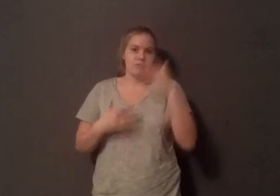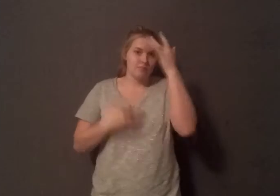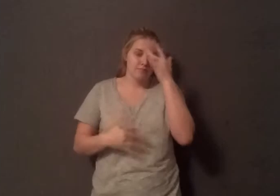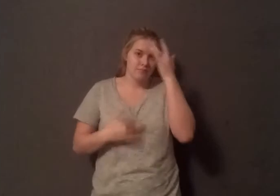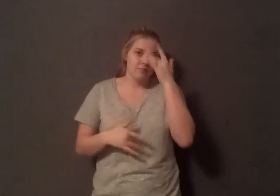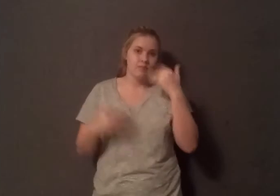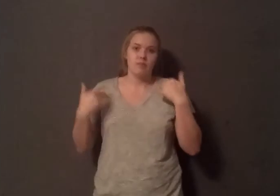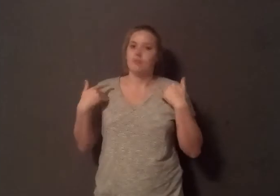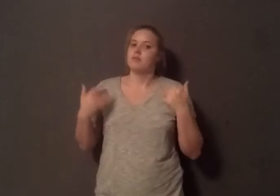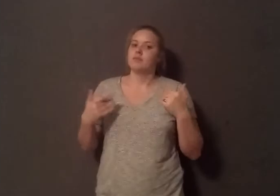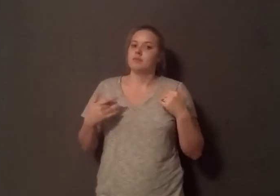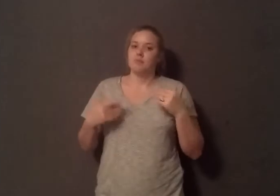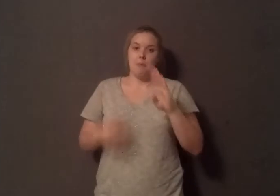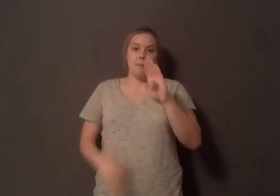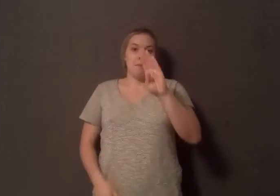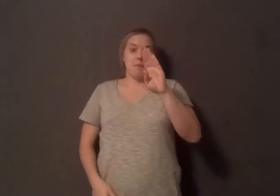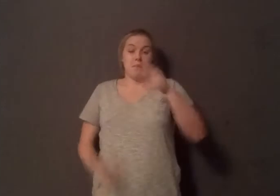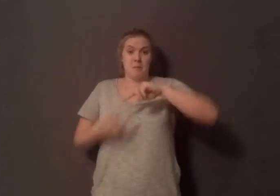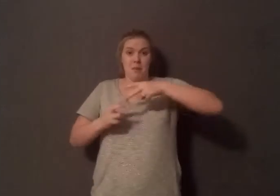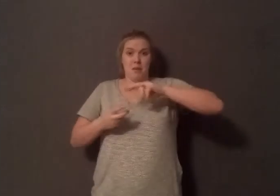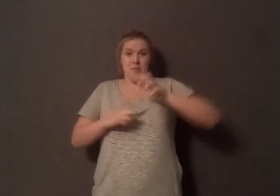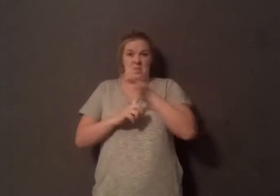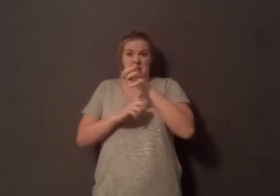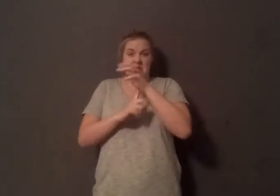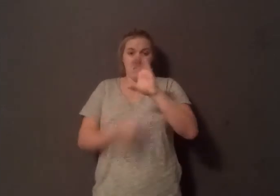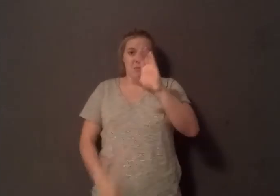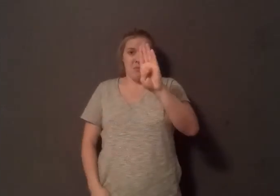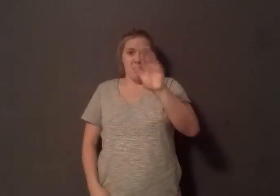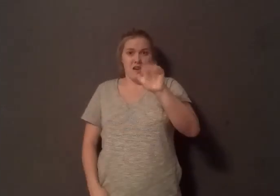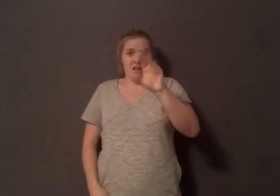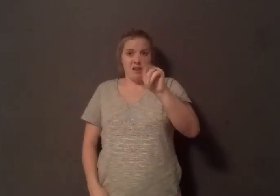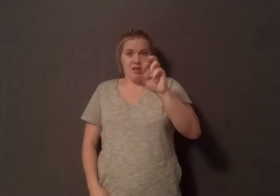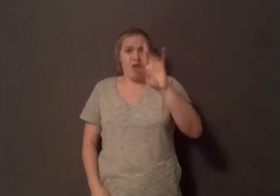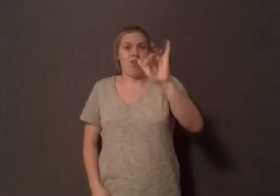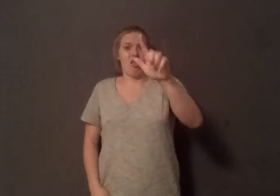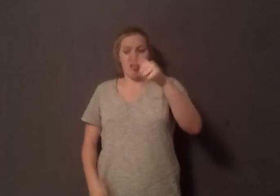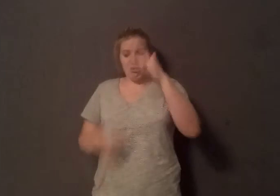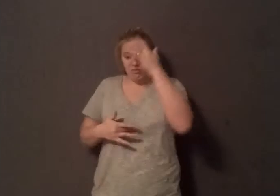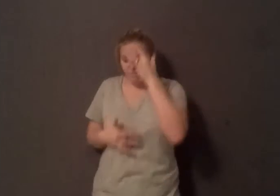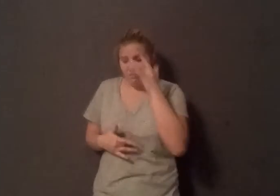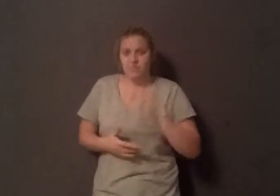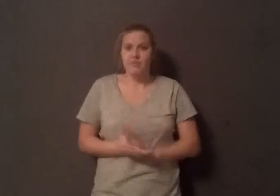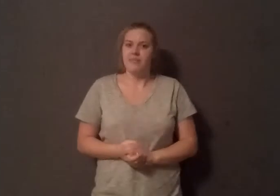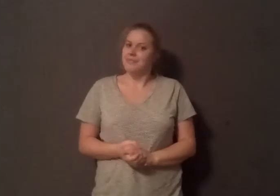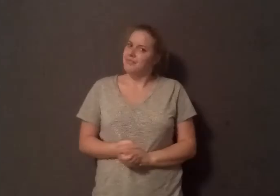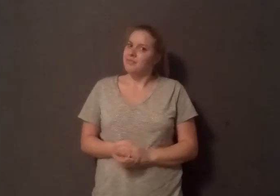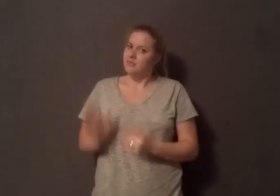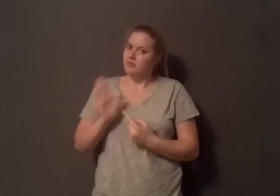infections. They get bacterial infections. You've got to feed them antifungals, antibiotics. And these substances accumulate in the fish flesh as well. I